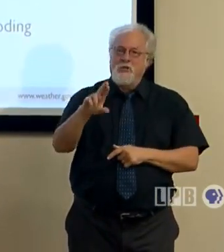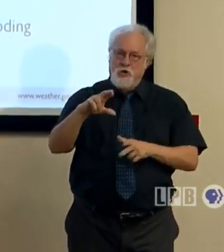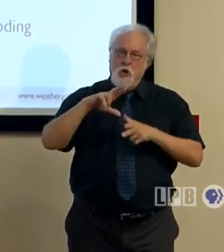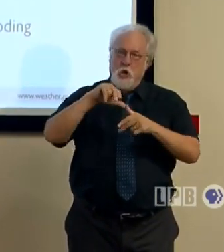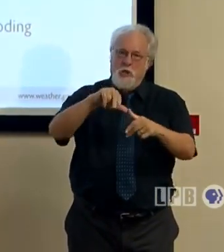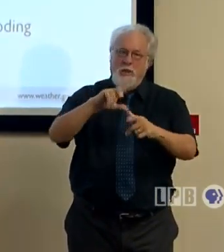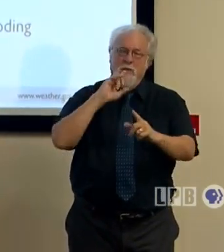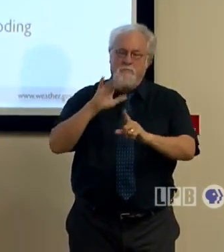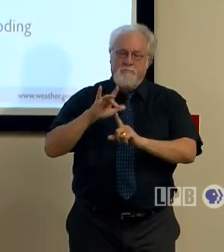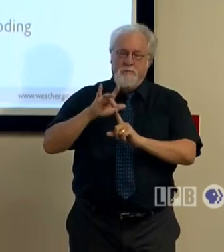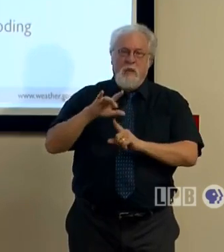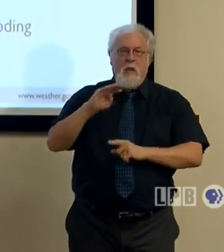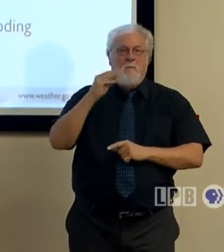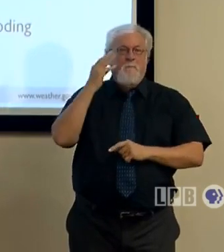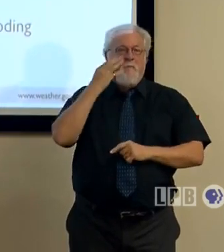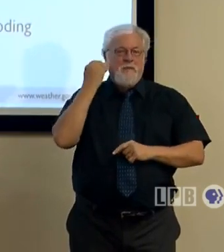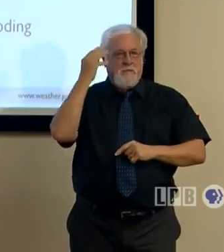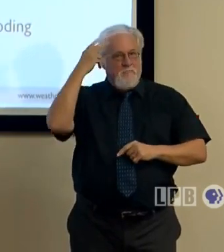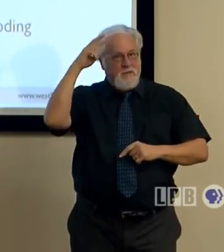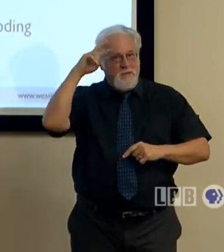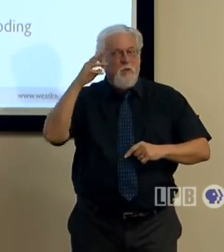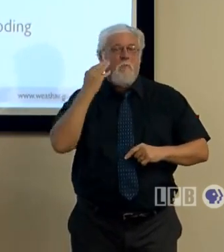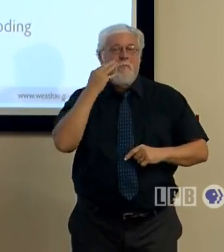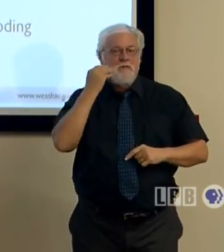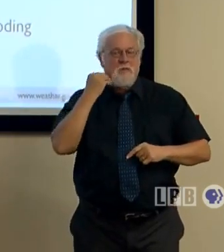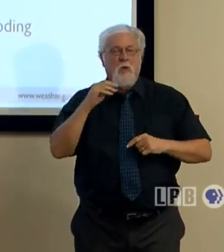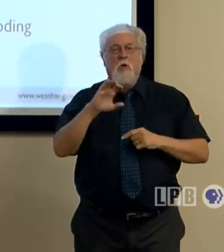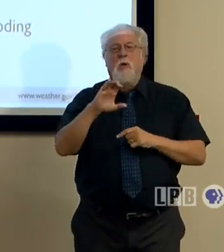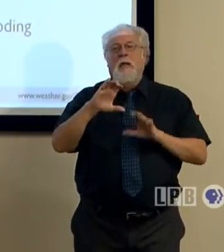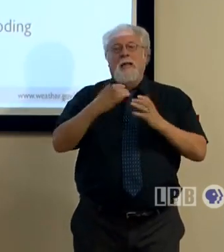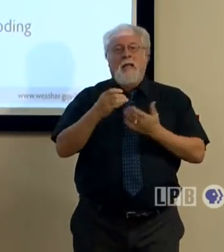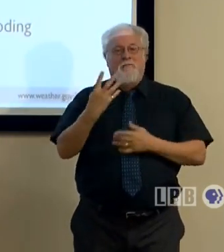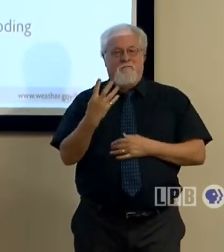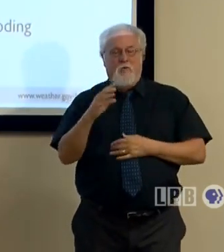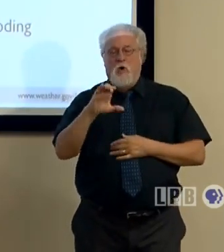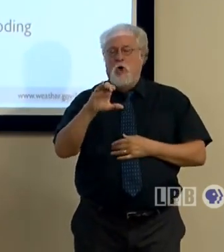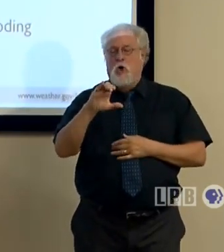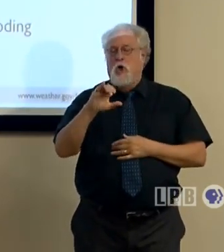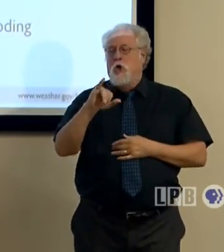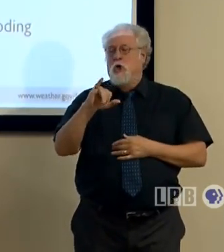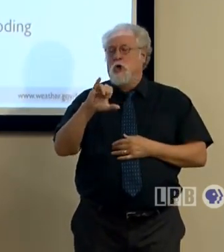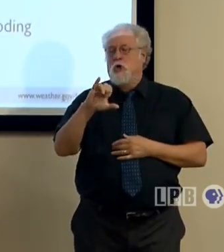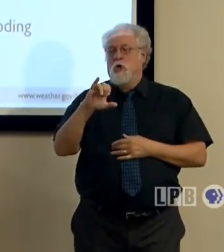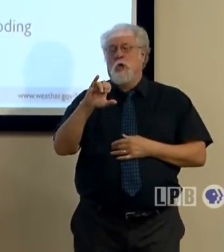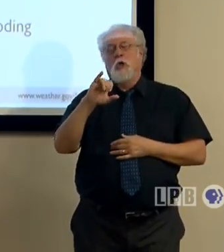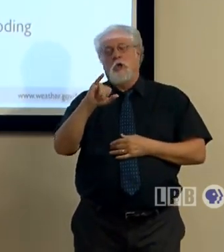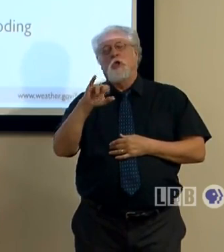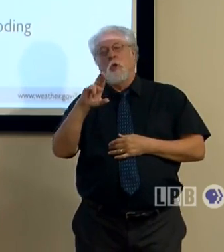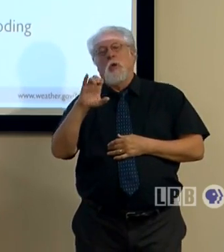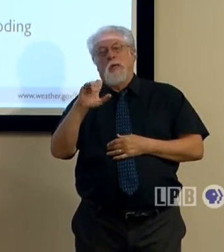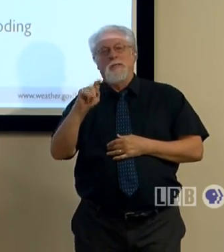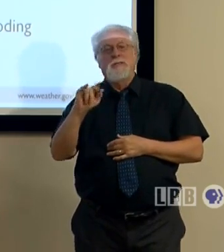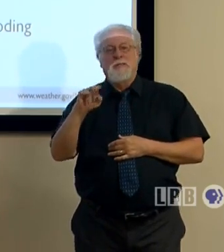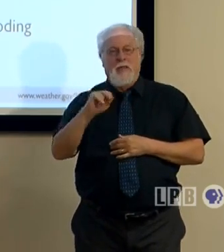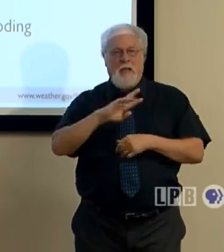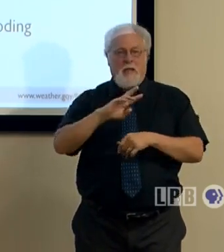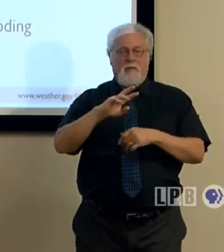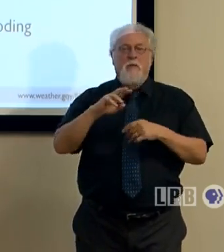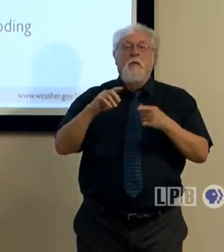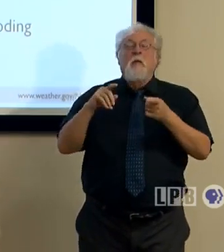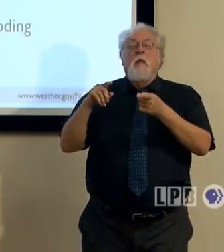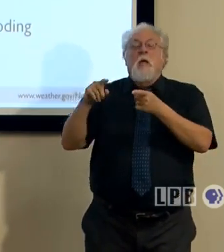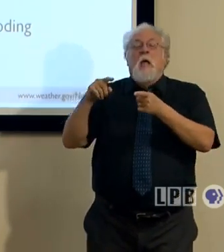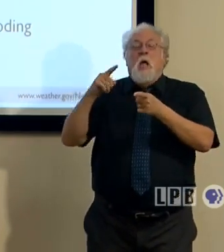heading for the Yucatan Peninsula as a Category 4. Similar to what the governor said, at this point, probably moving forward